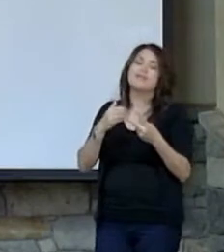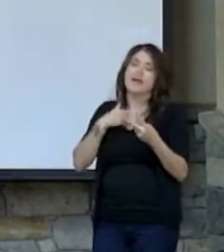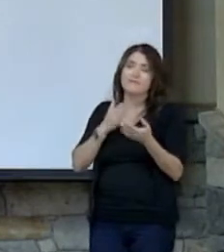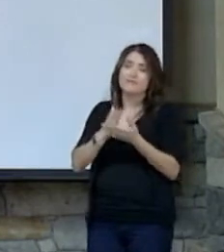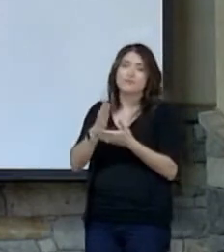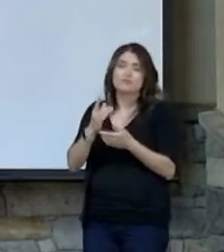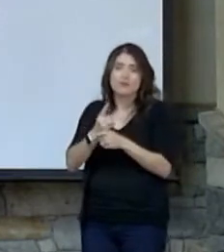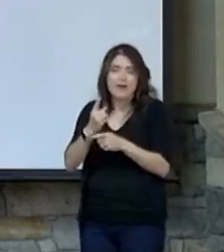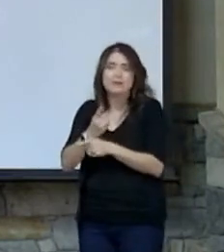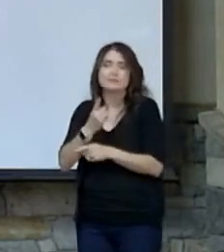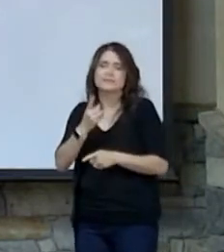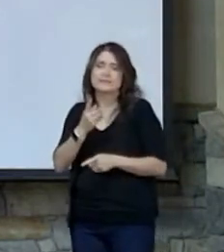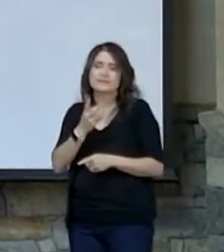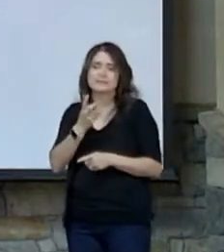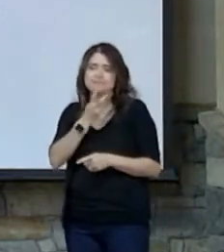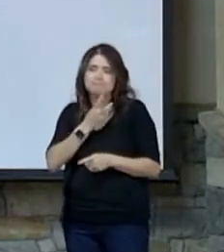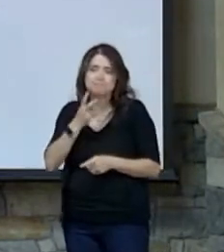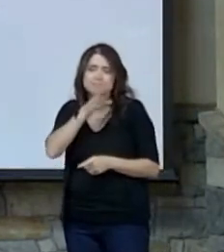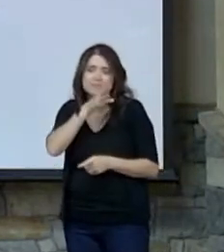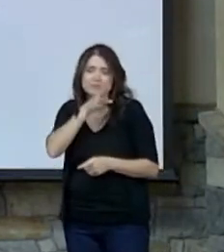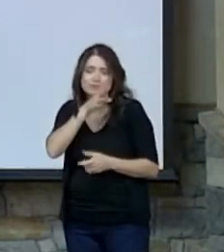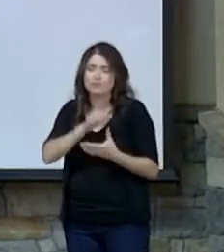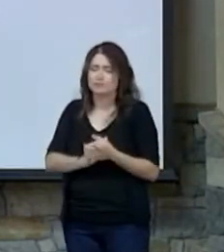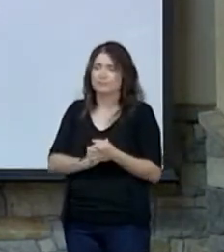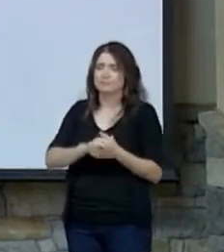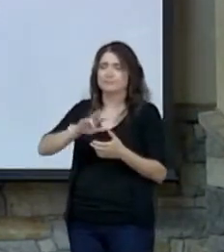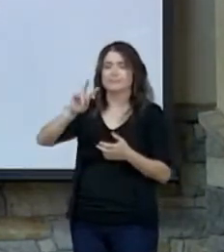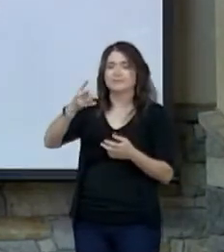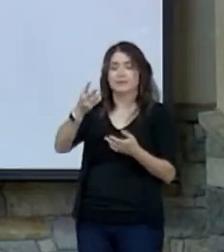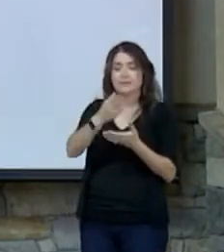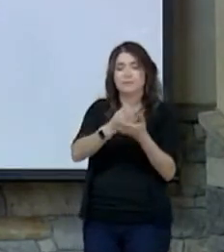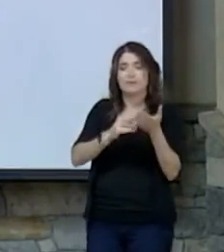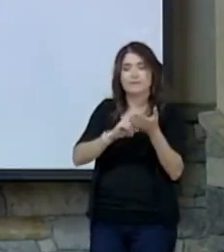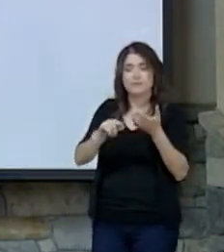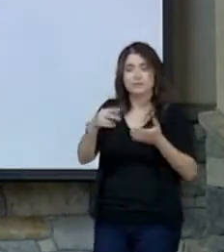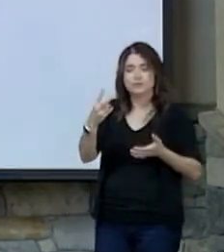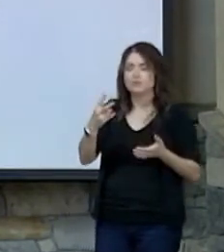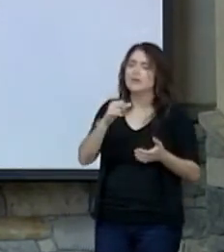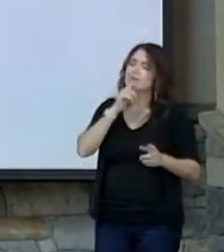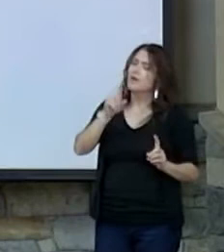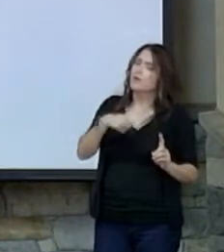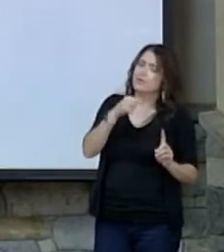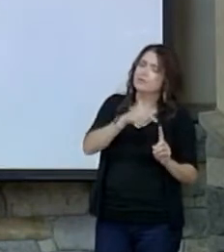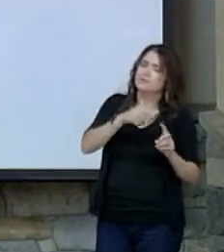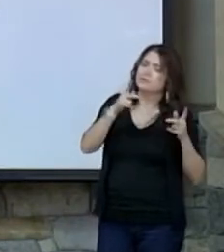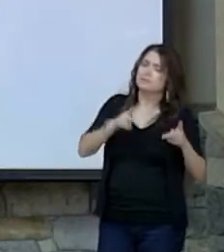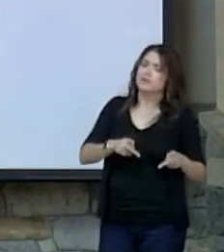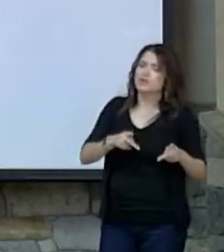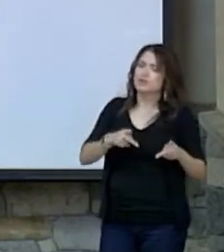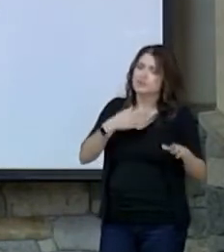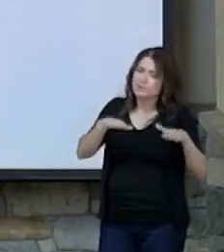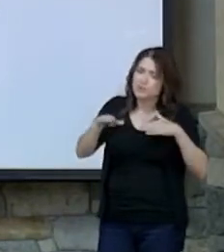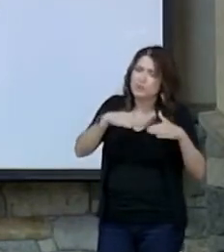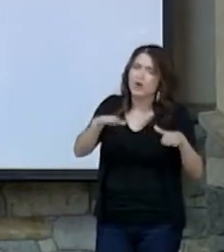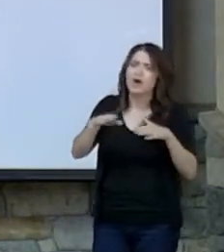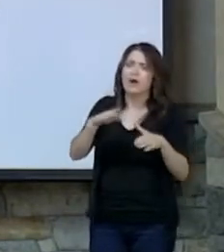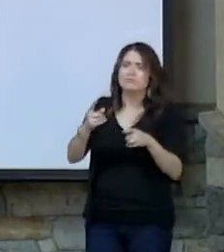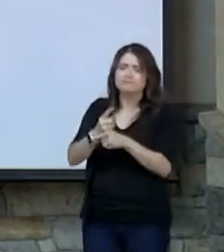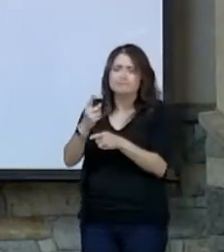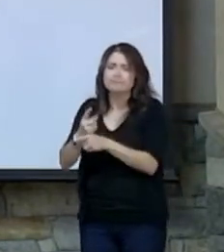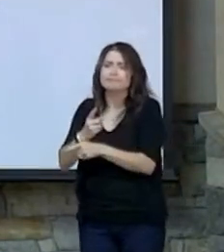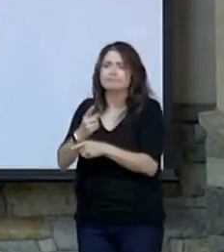speech. Look at the second part of verse two. It's not just that this person walks blamelessly and does what is right,